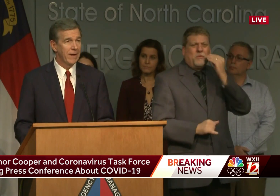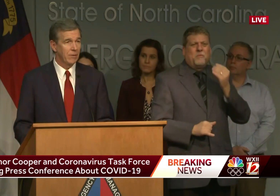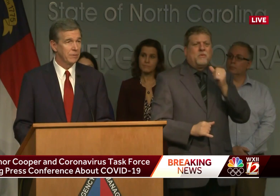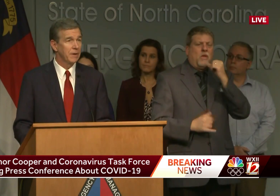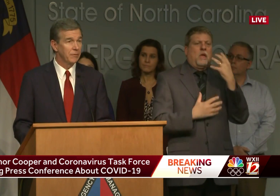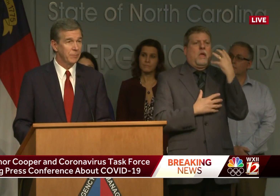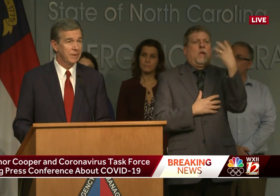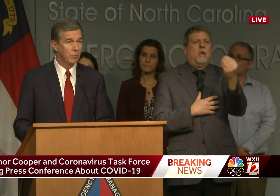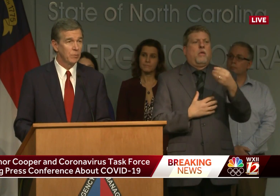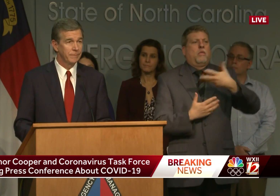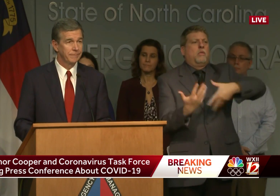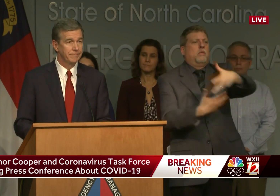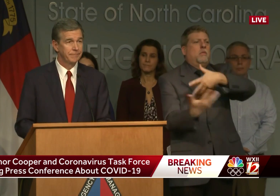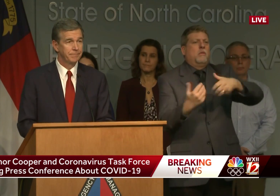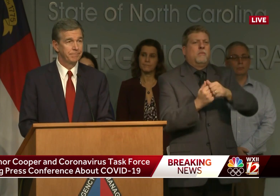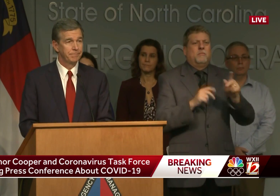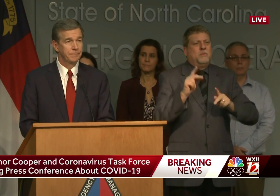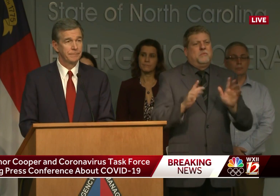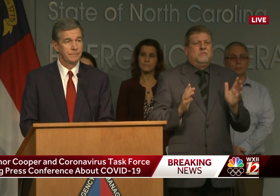around other people.